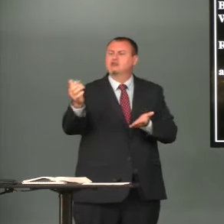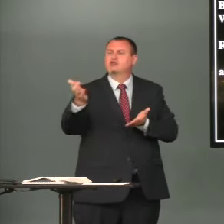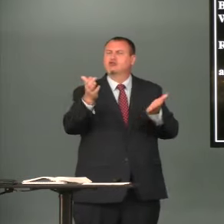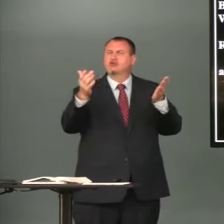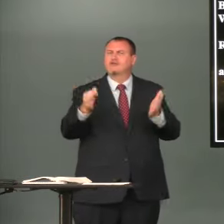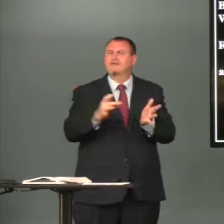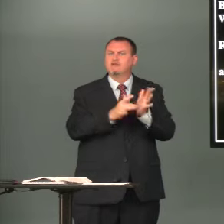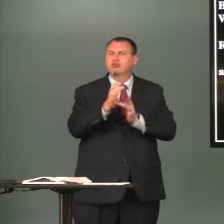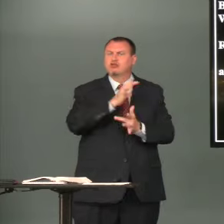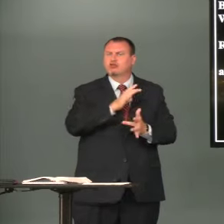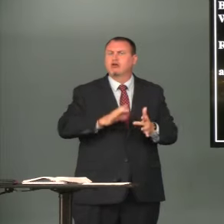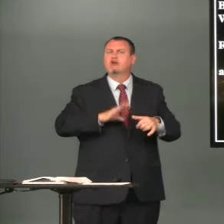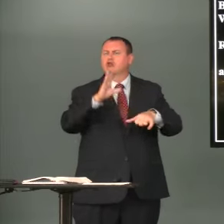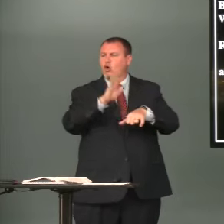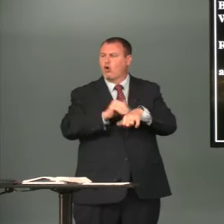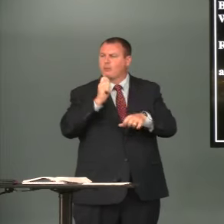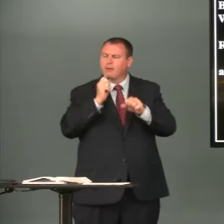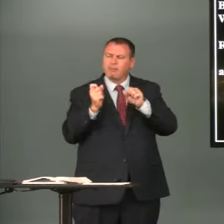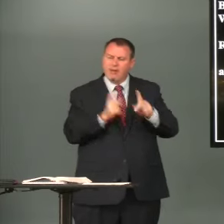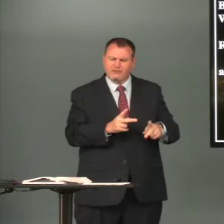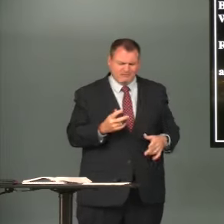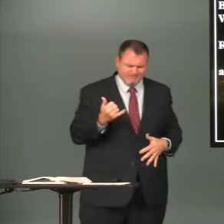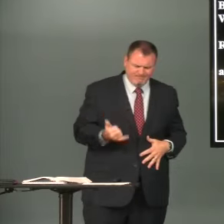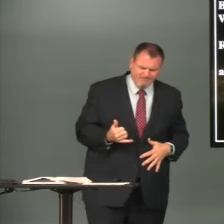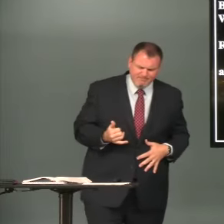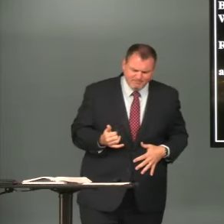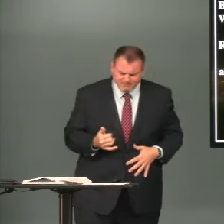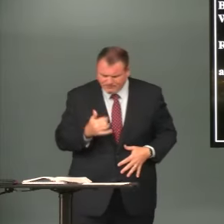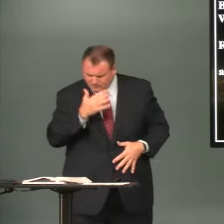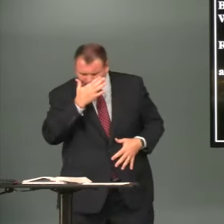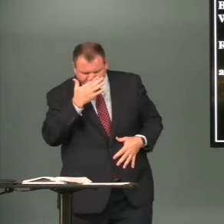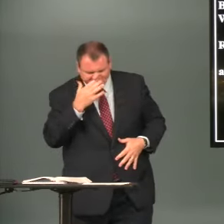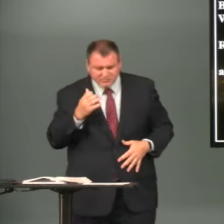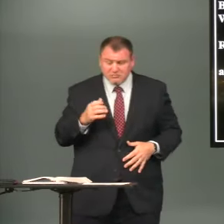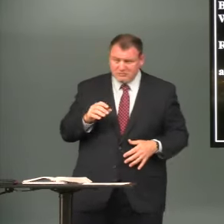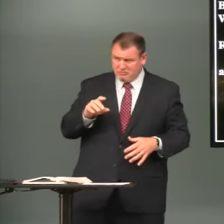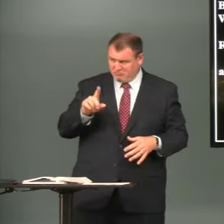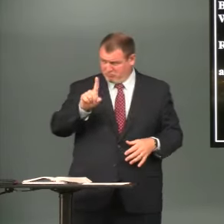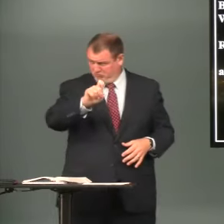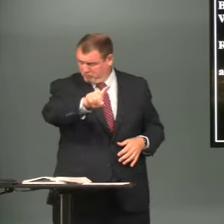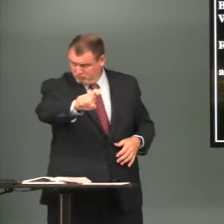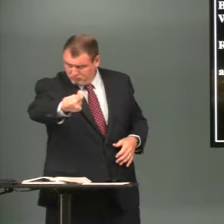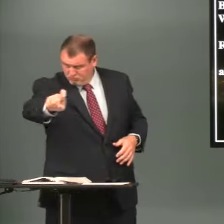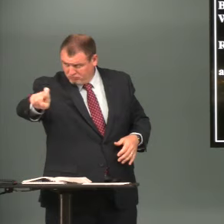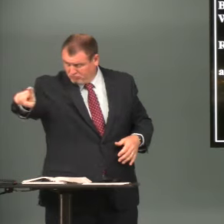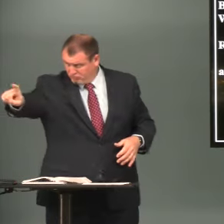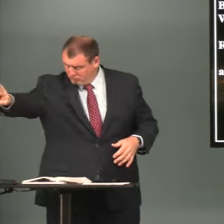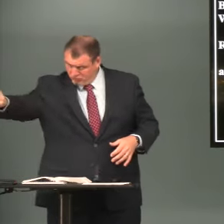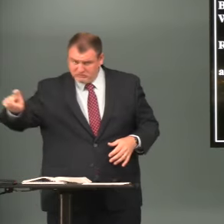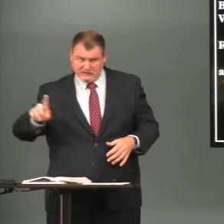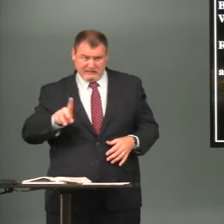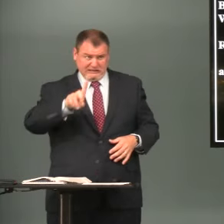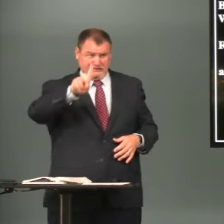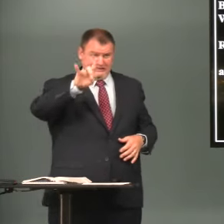as a servant of jesus christ called to be an apostle any questions